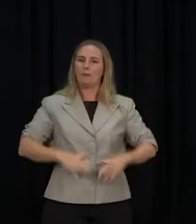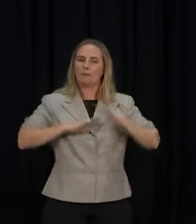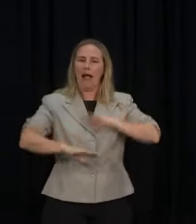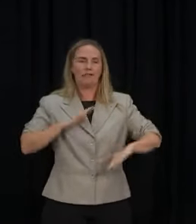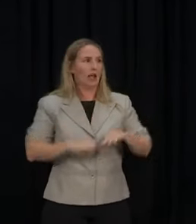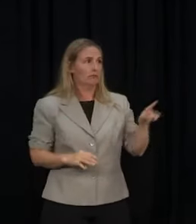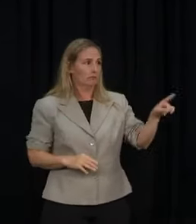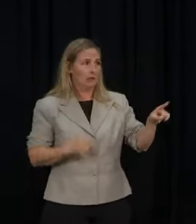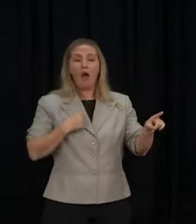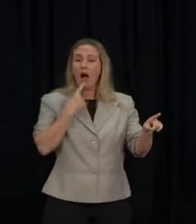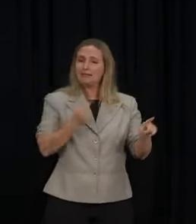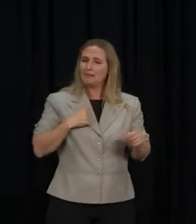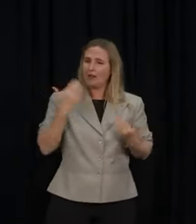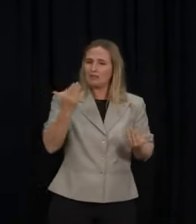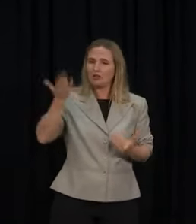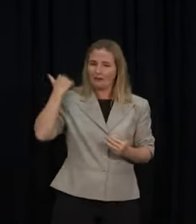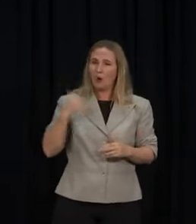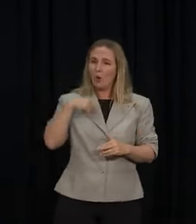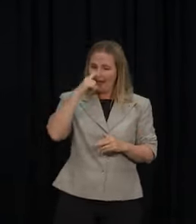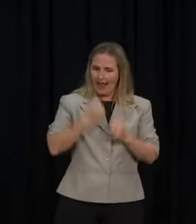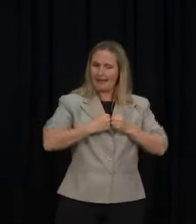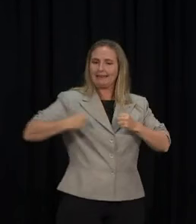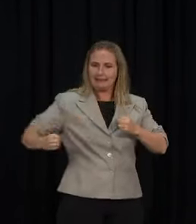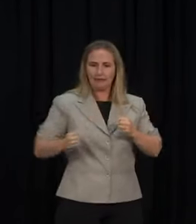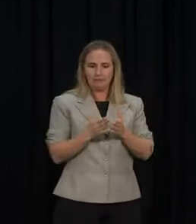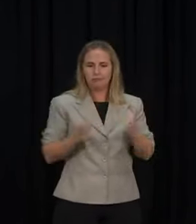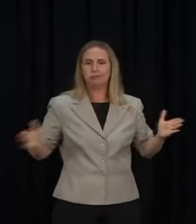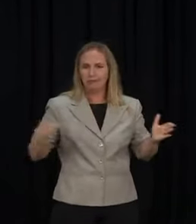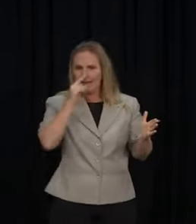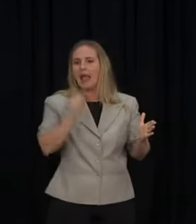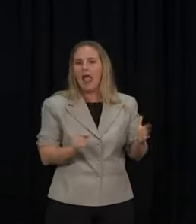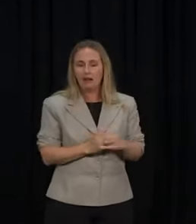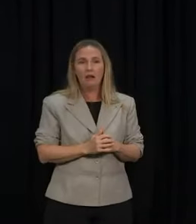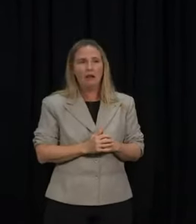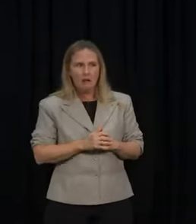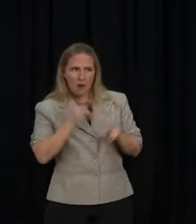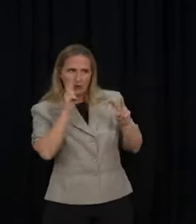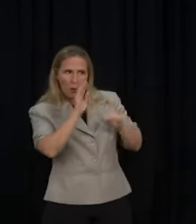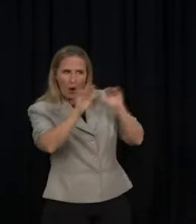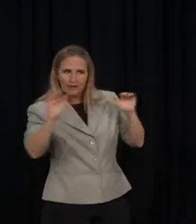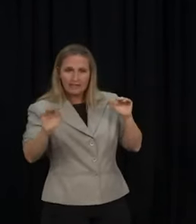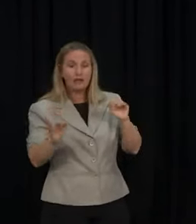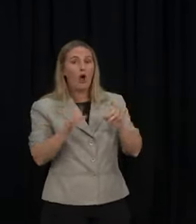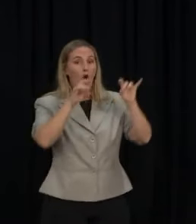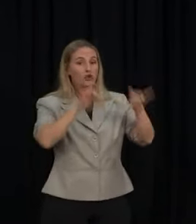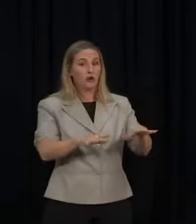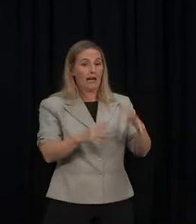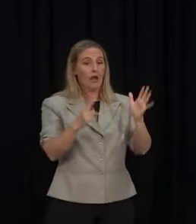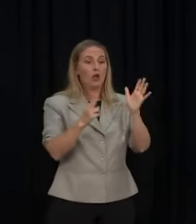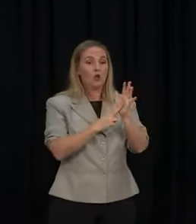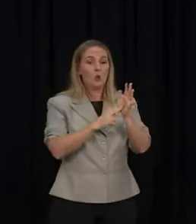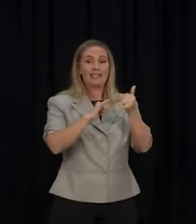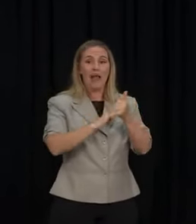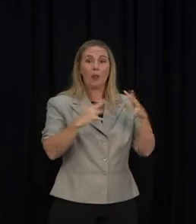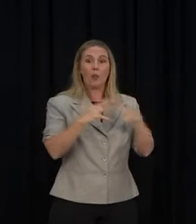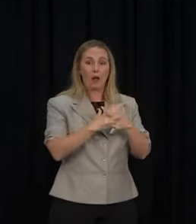the ability to do that. But we do believe that the experience overseas is a pretty good indication. New South Wales, in particular, we've got good data there